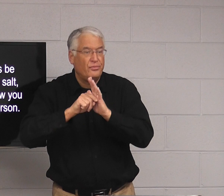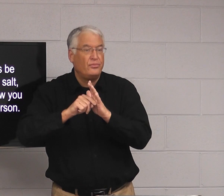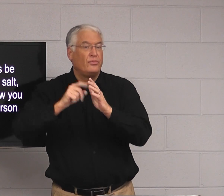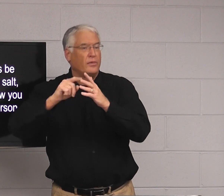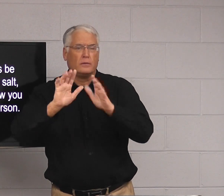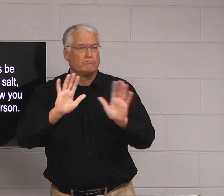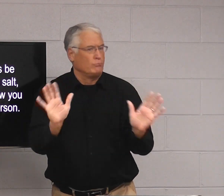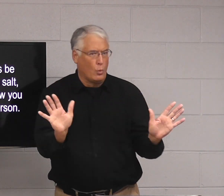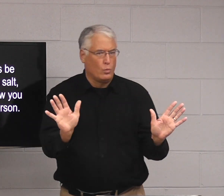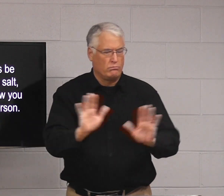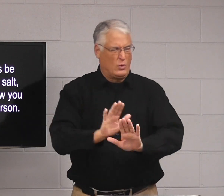Talking negative.